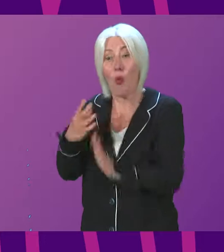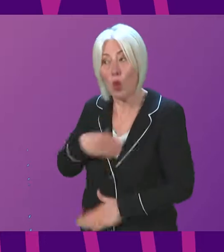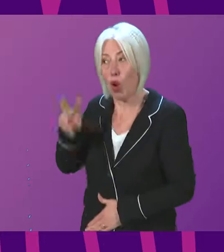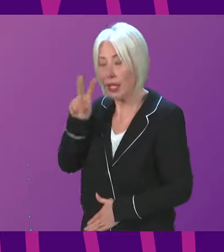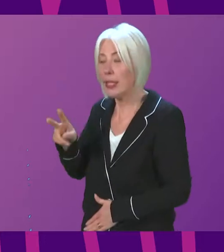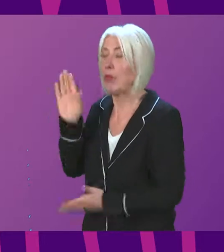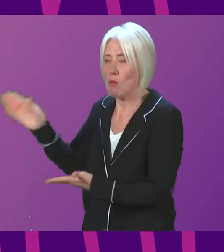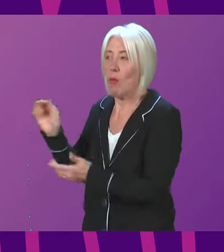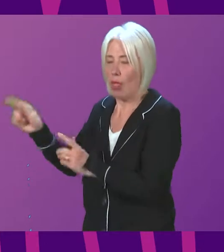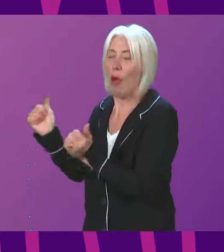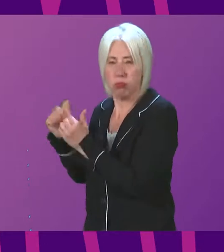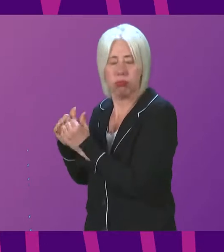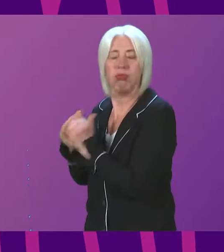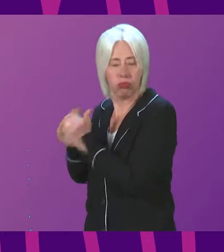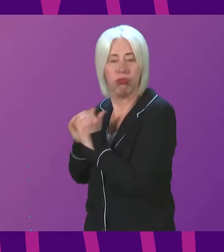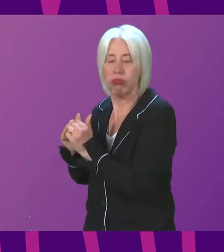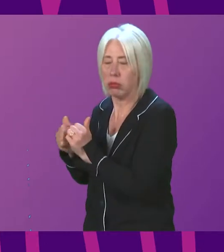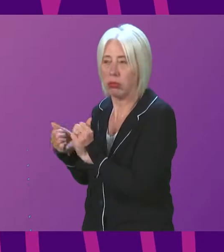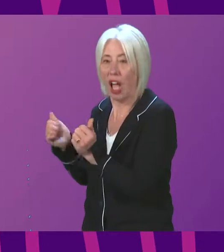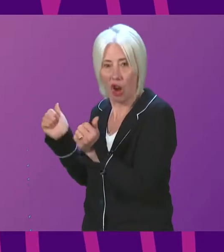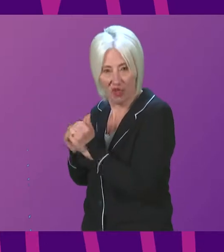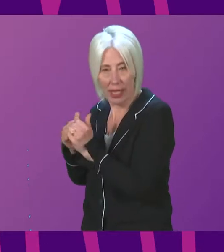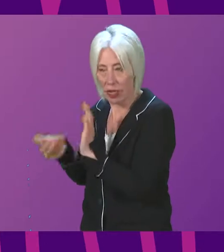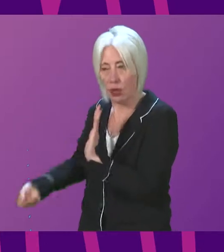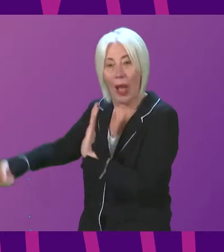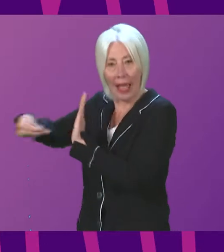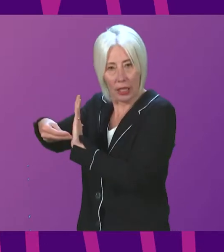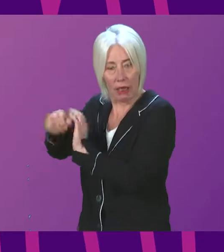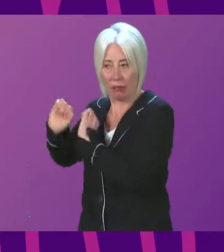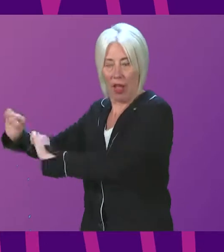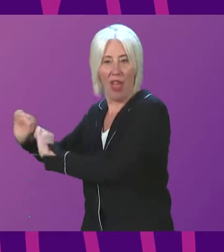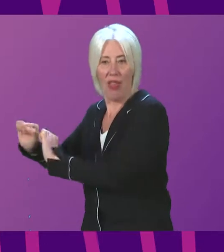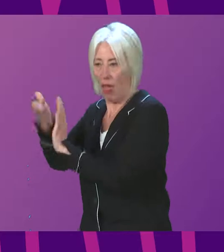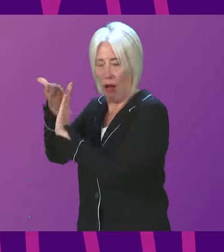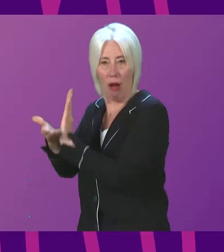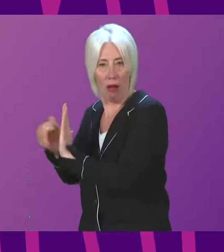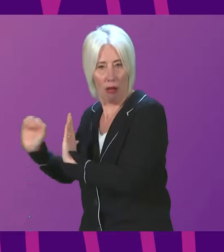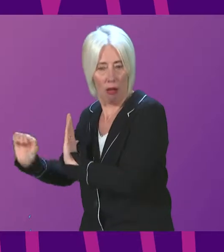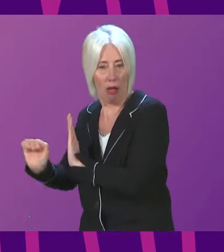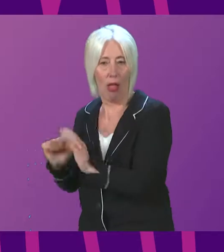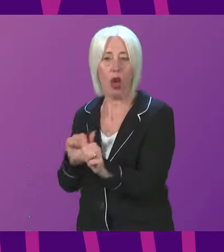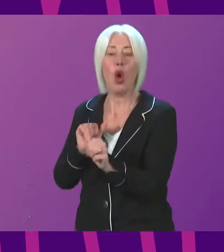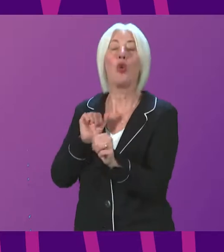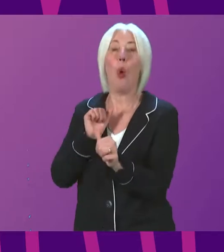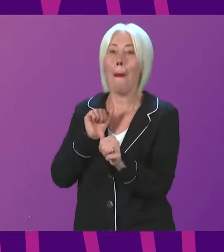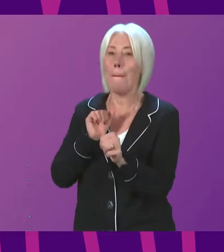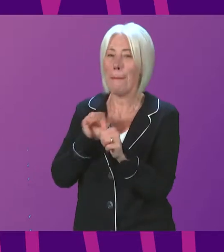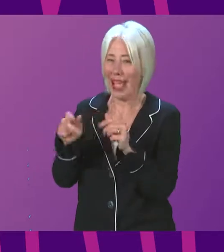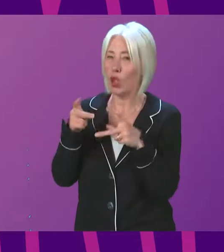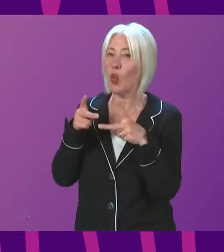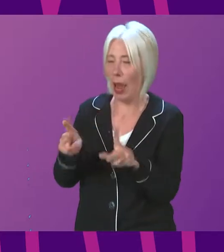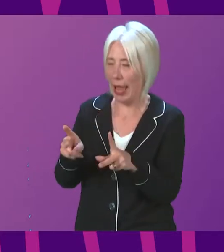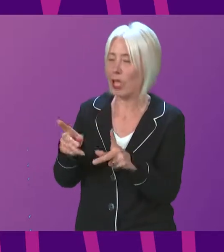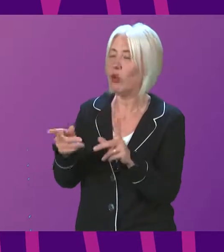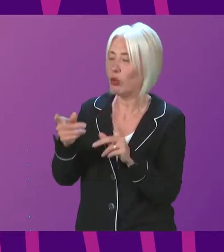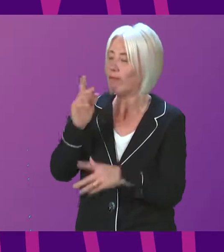Barnett Hallett, and I very much welcome that. So I think the best way to answer Mr Macmillan's point is to acknowledge that